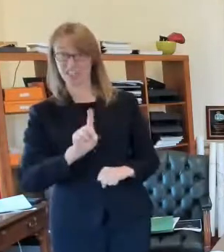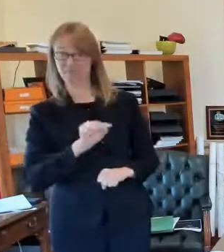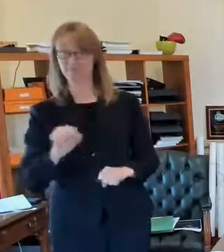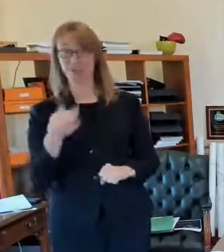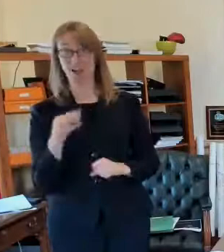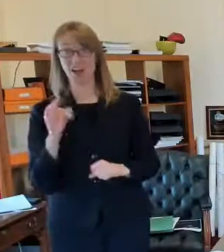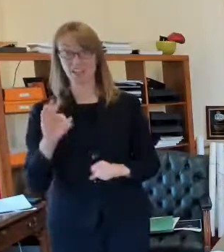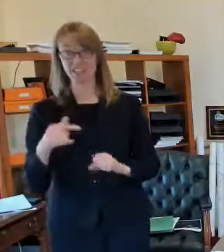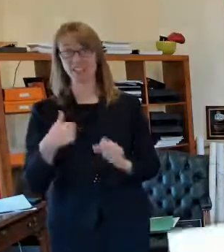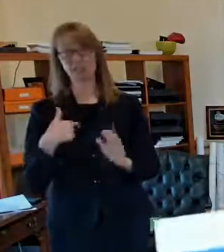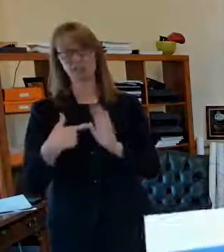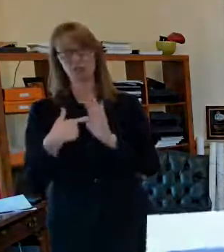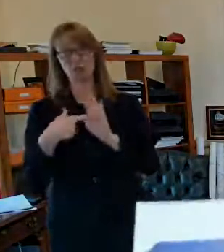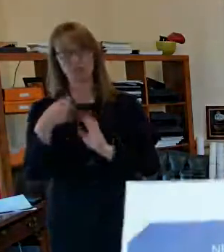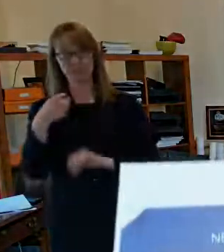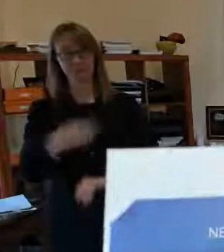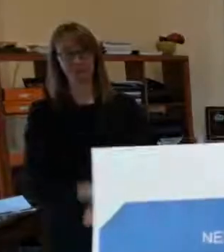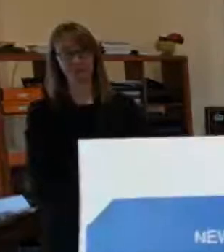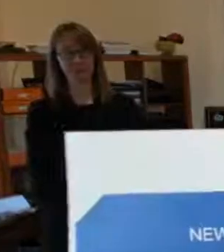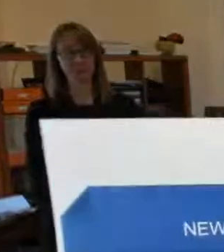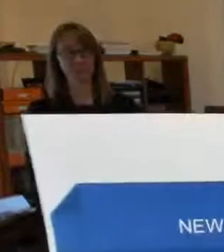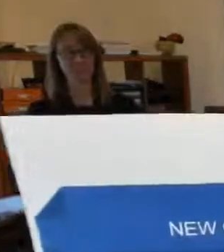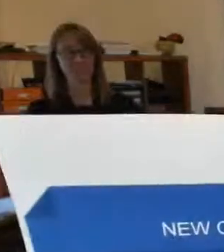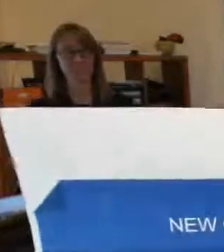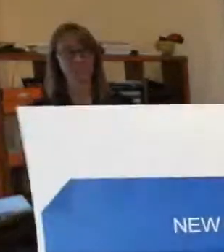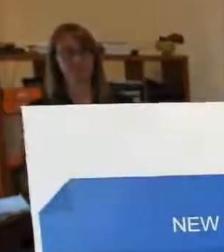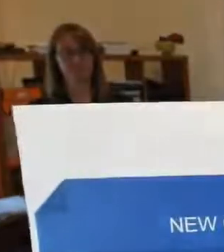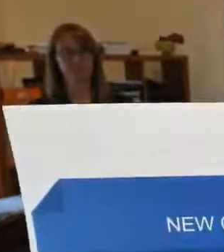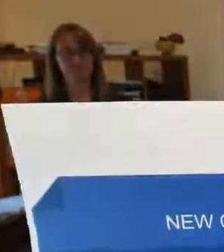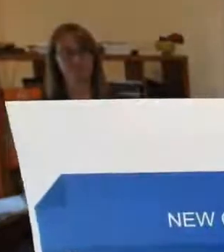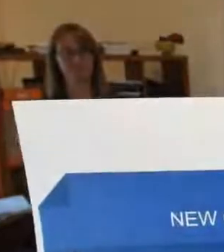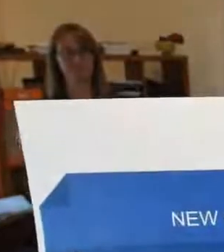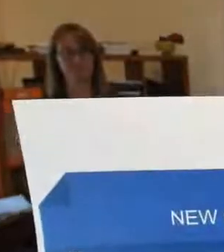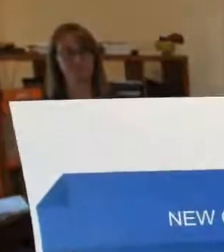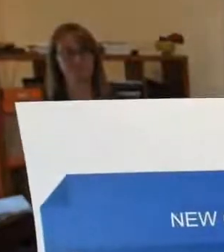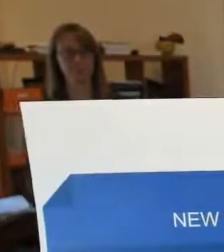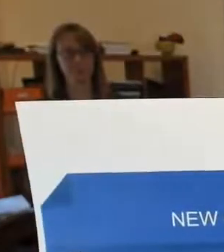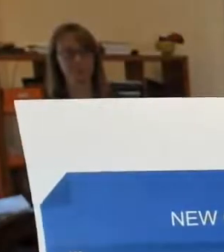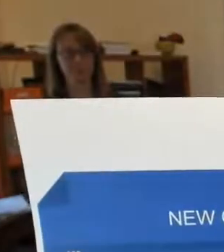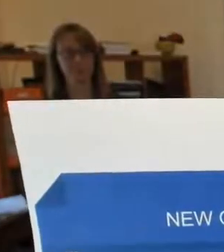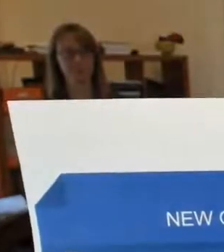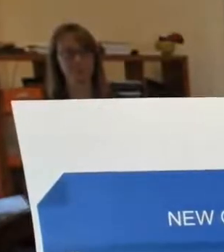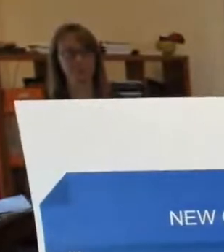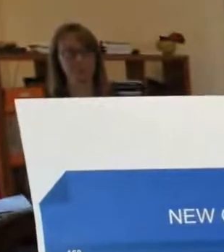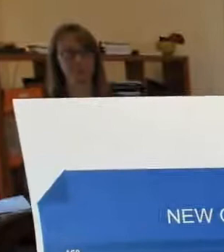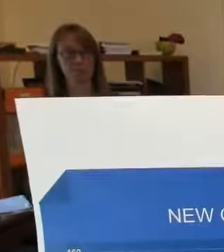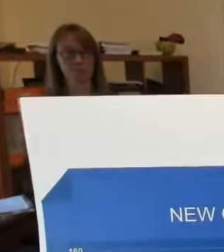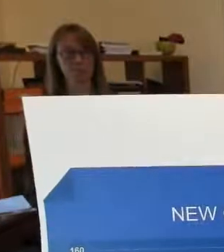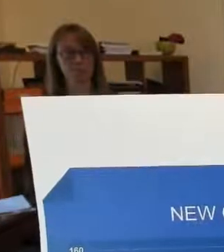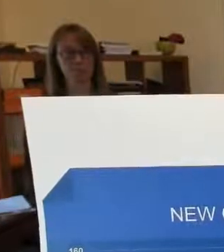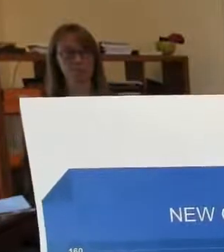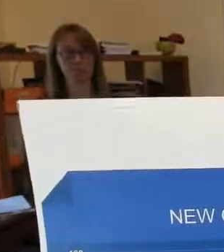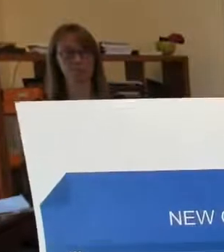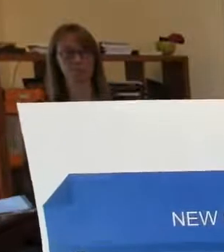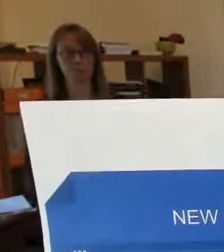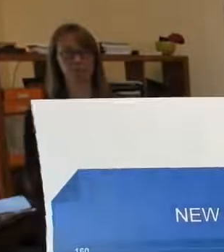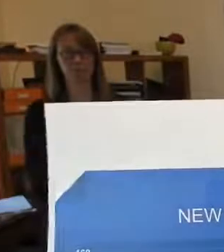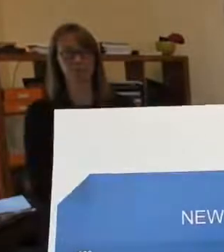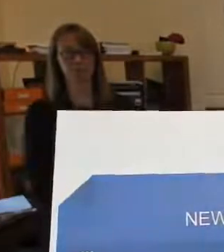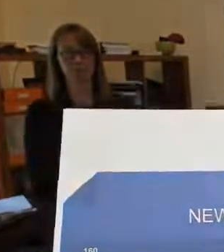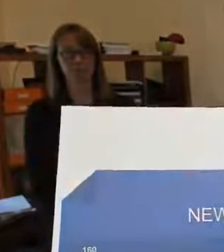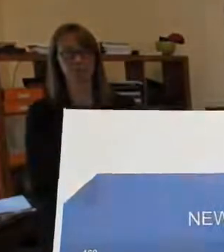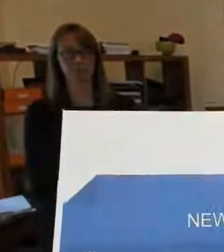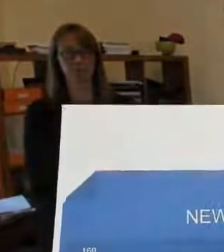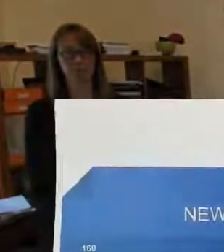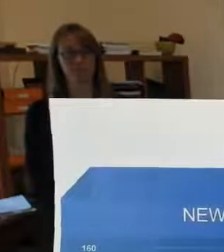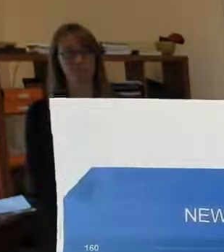this but I'm gonna hold this up and can you guys can see that right so what you see is that this is the moving average